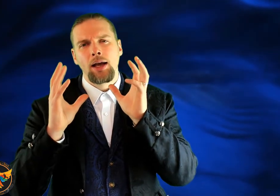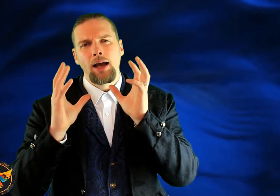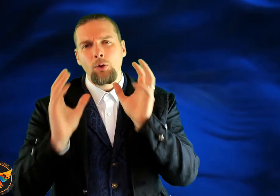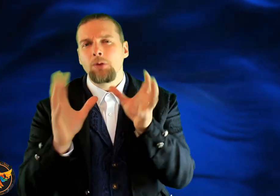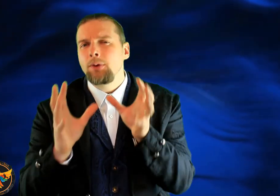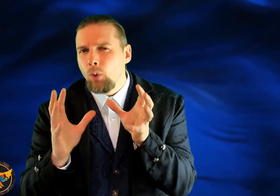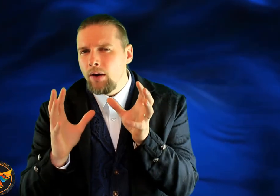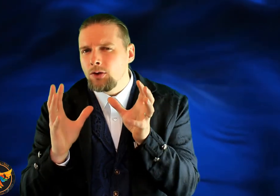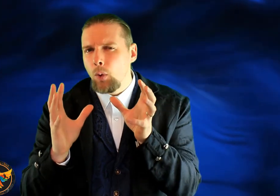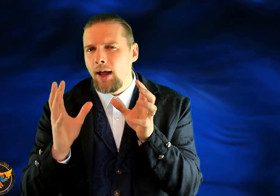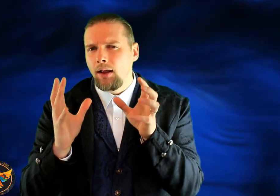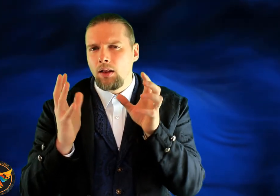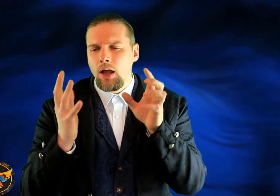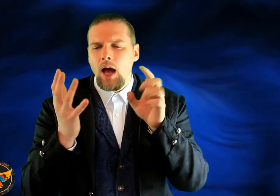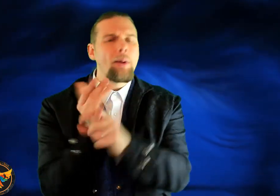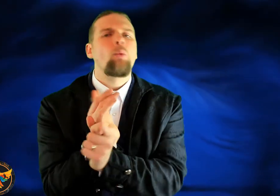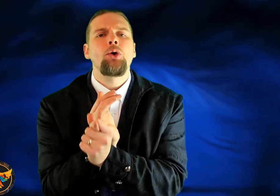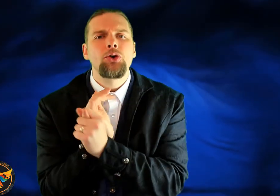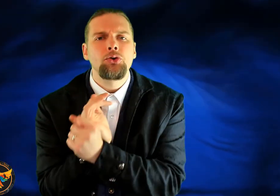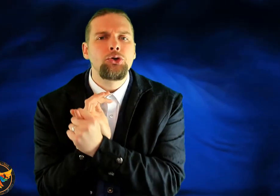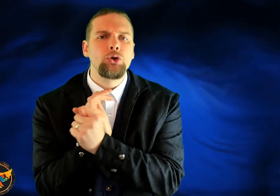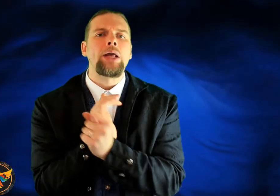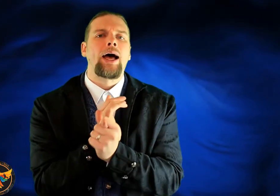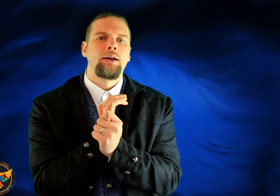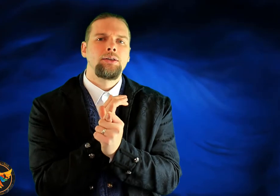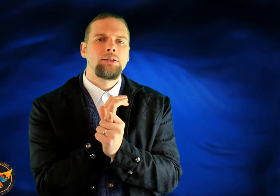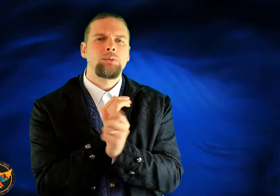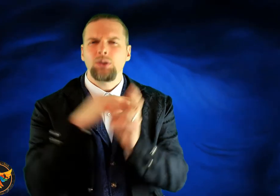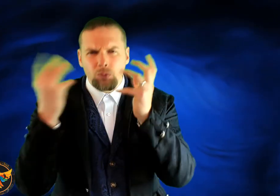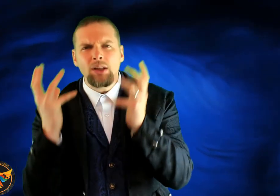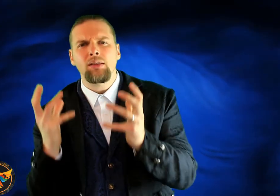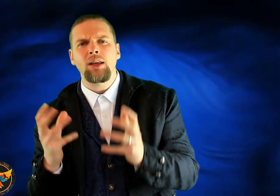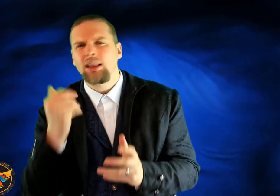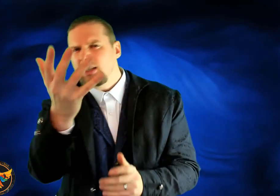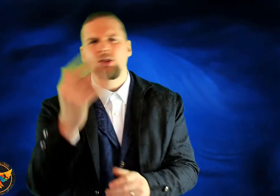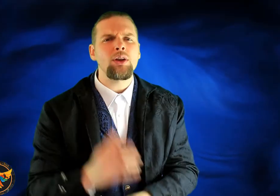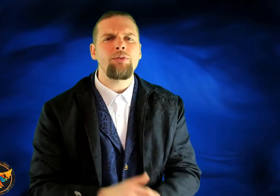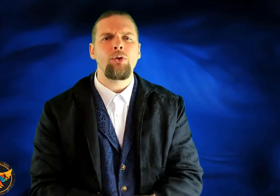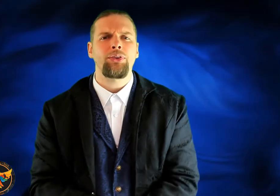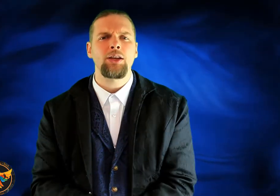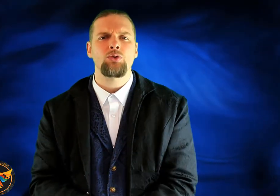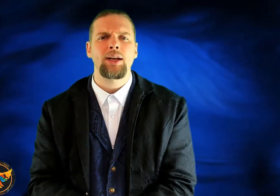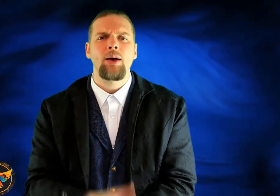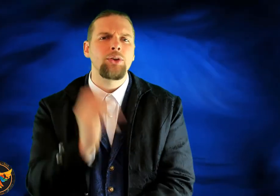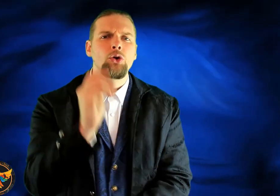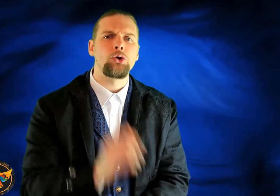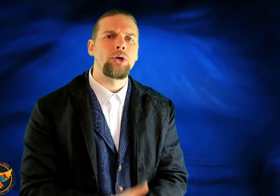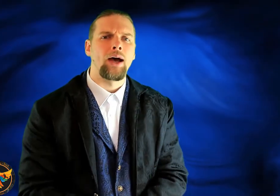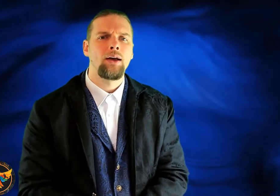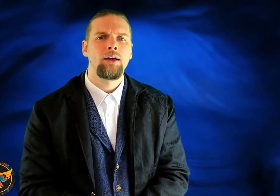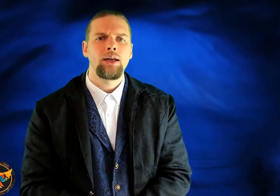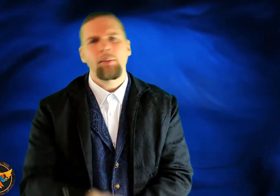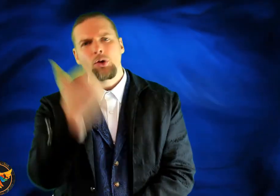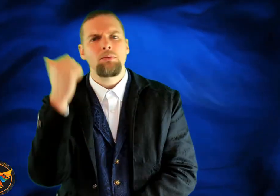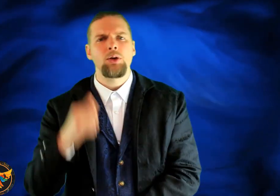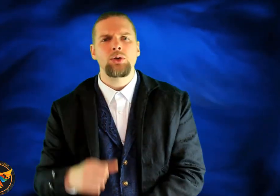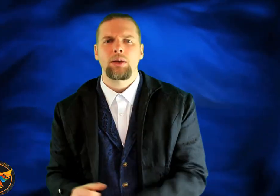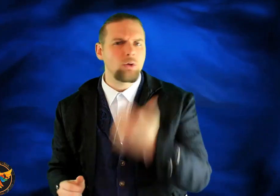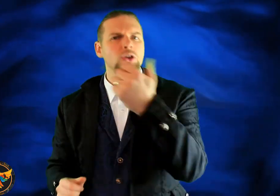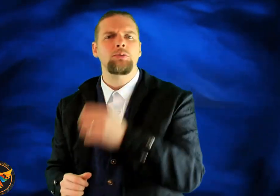I want you to be aware as well about what you're good at. I want you to really think, list three or four things right now that you're good at. I'm good at music, I'm good at